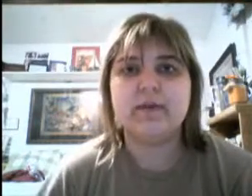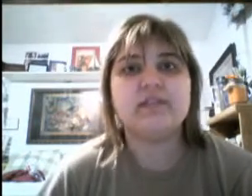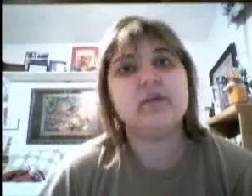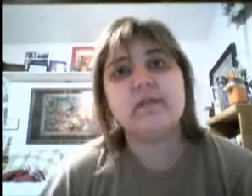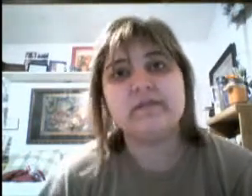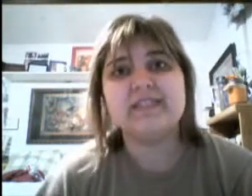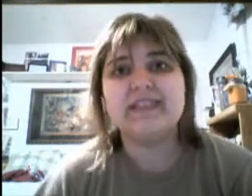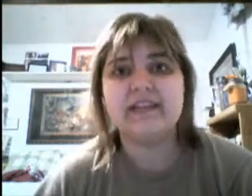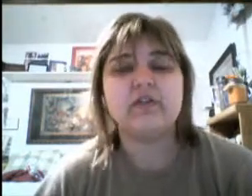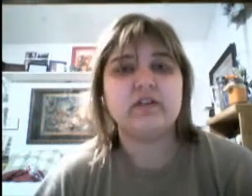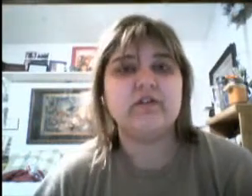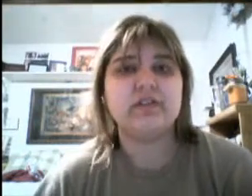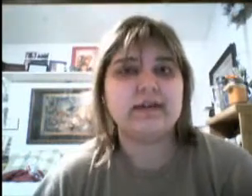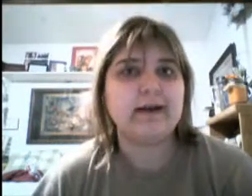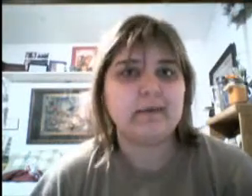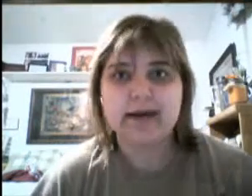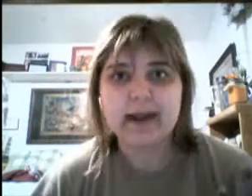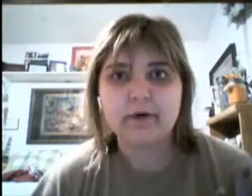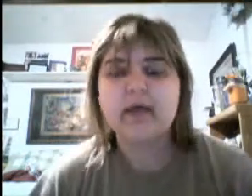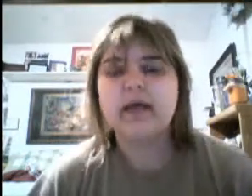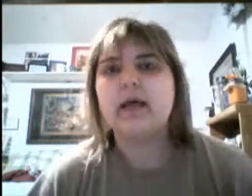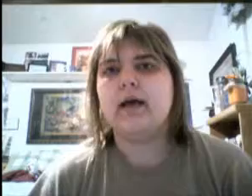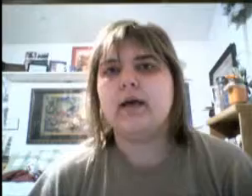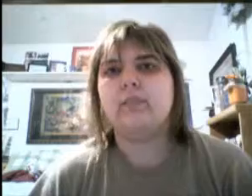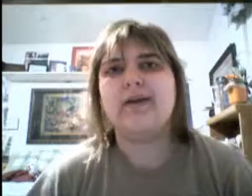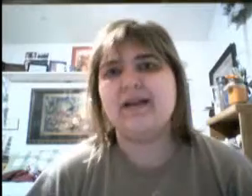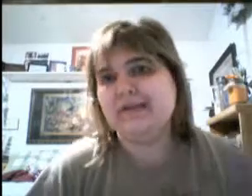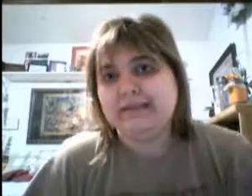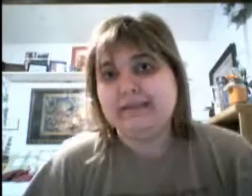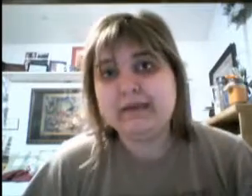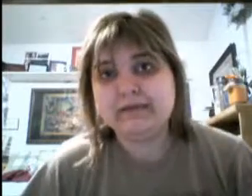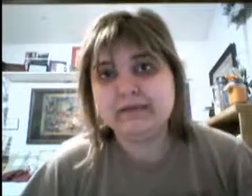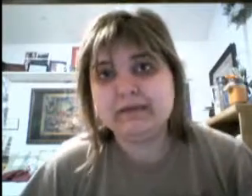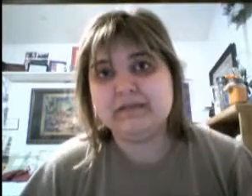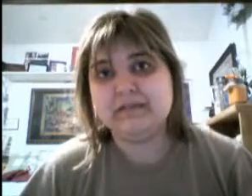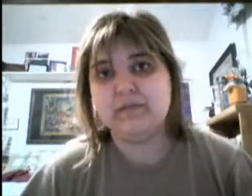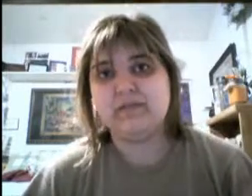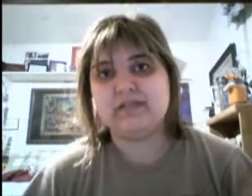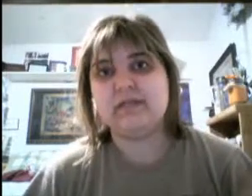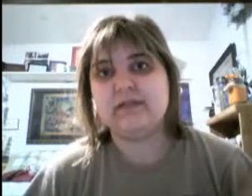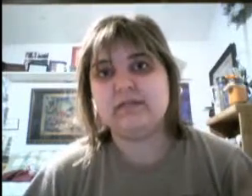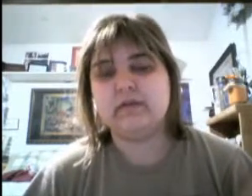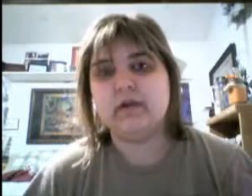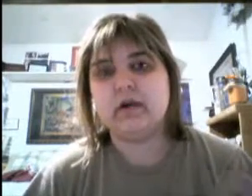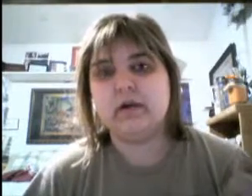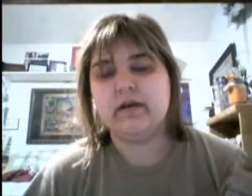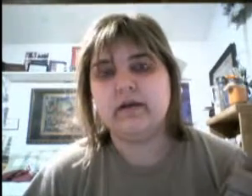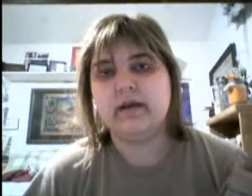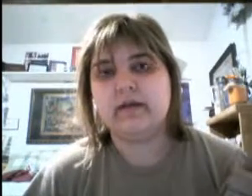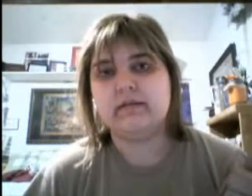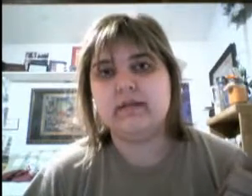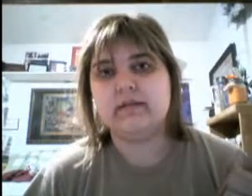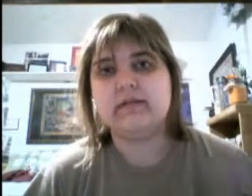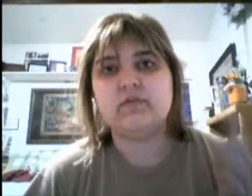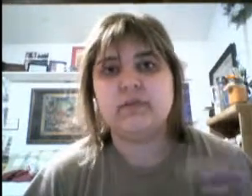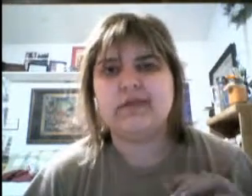already, so if you haven't seen it, you can go check it out right now. Um, but, it's not as good as the one we saw at, uh, at the D23.